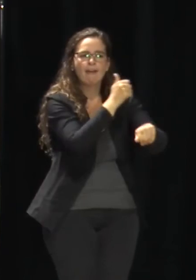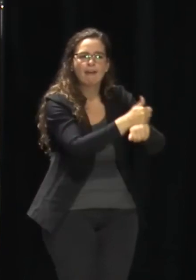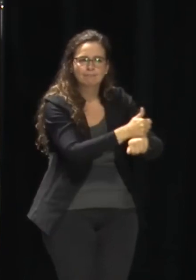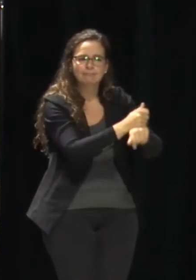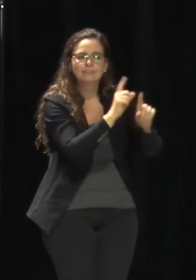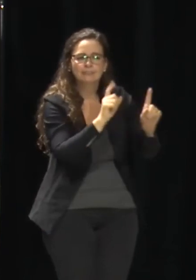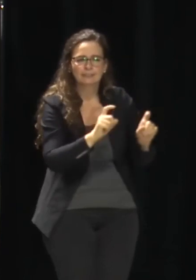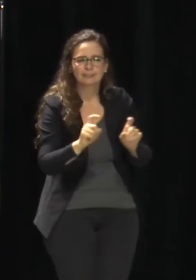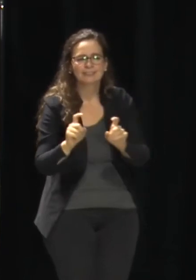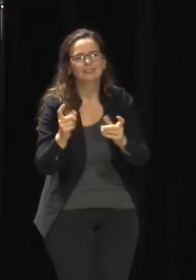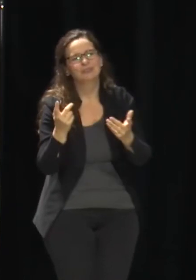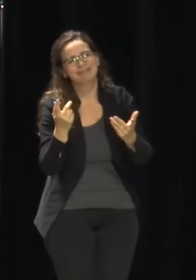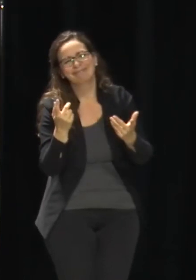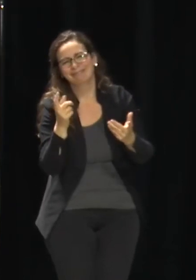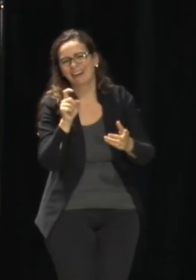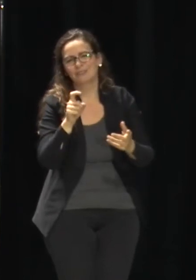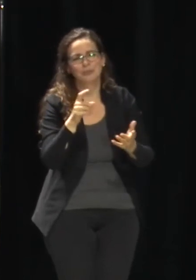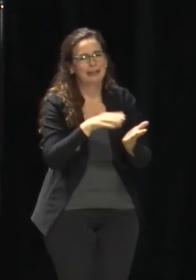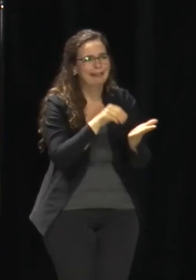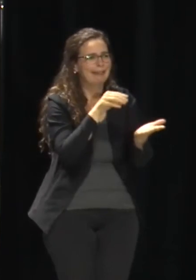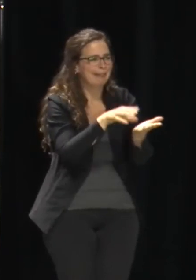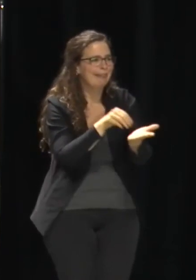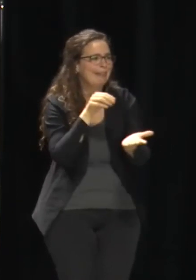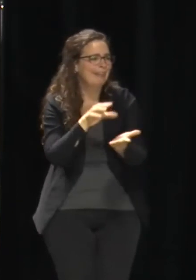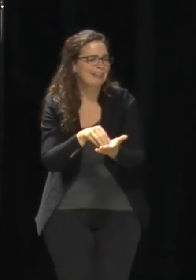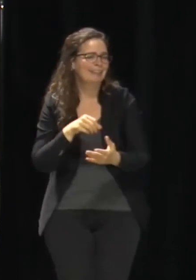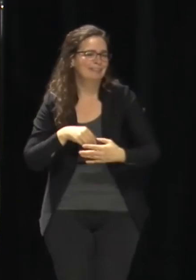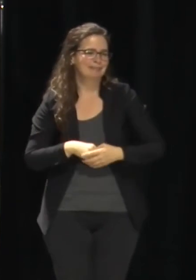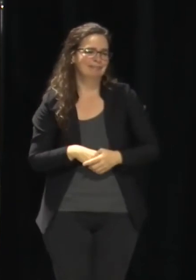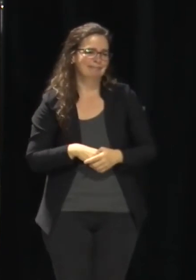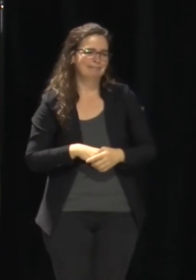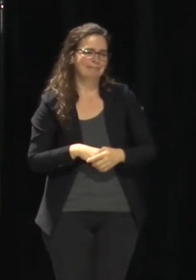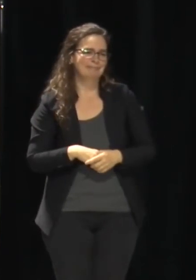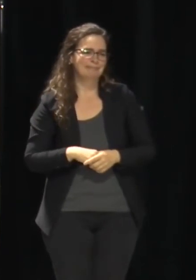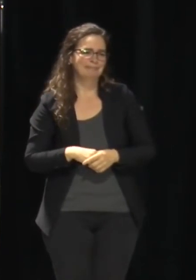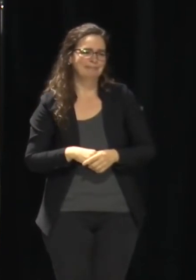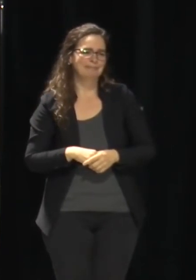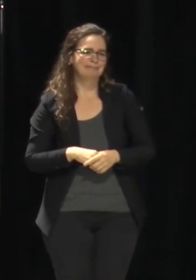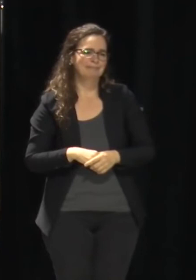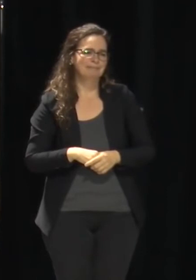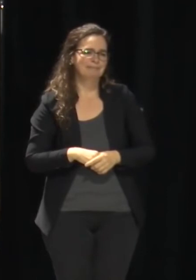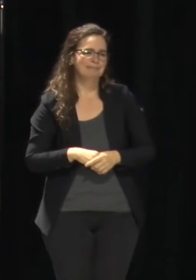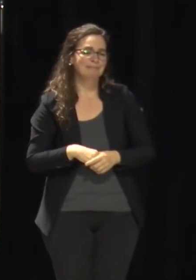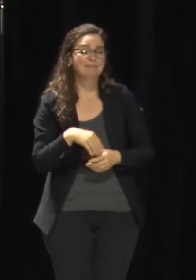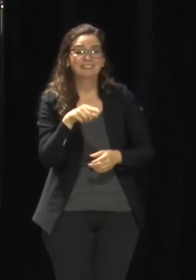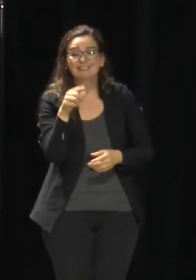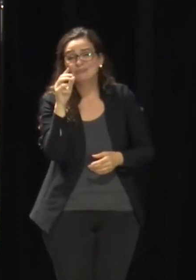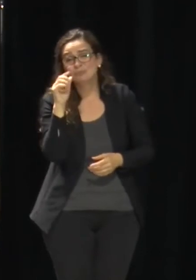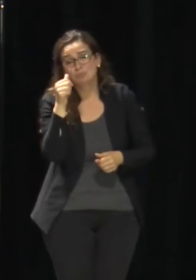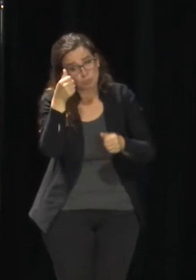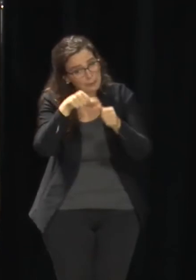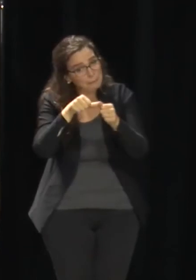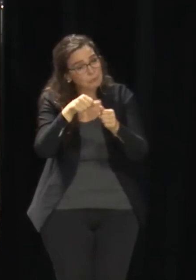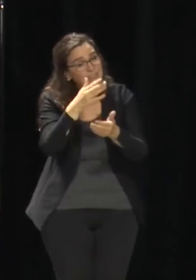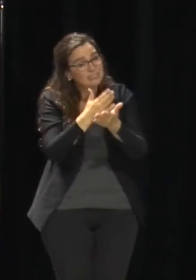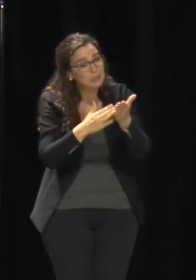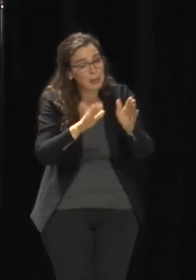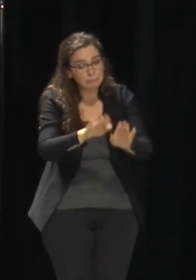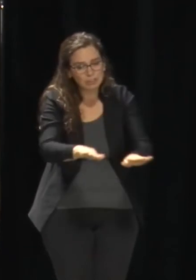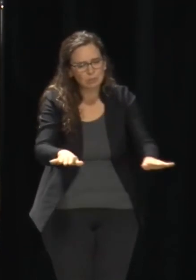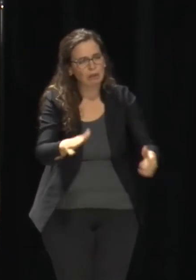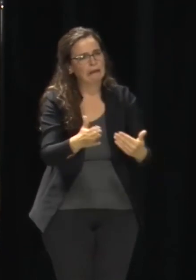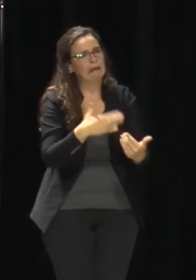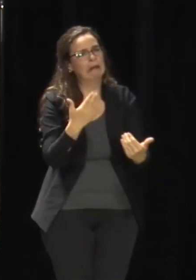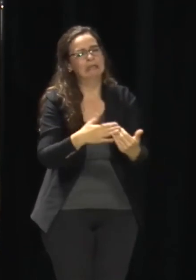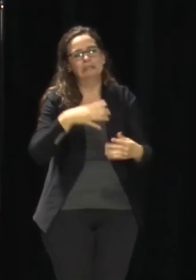some of these kids, for some of the symptoms, maybe the schools won't be as quick to send them out of the buildings, right?